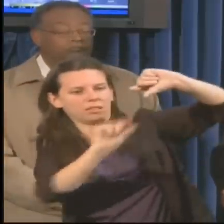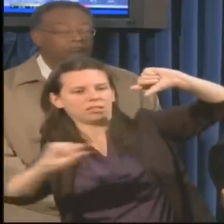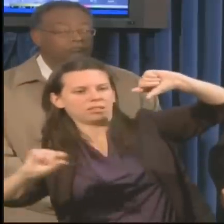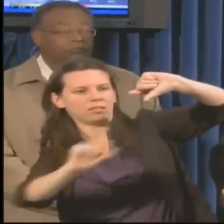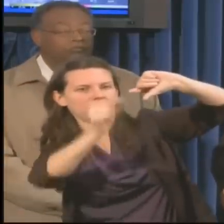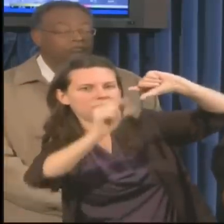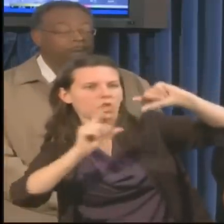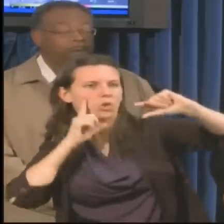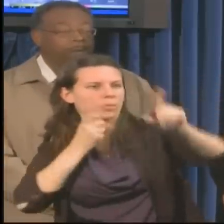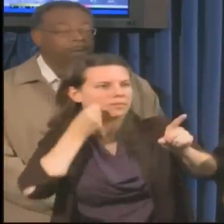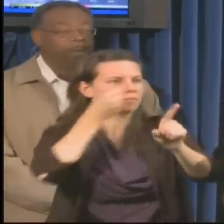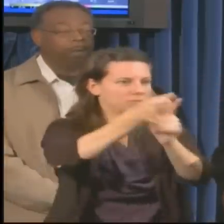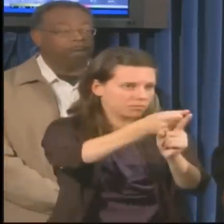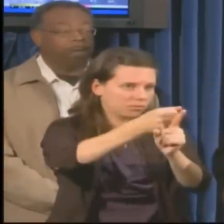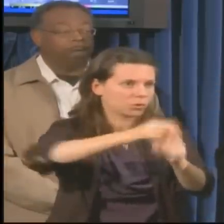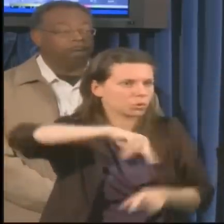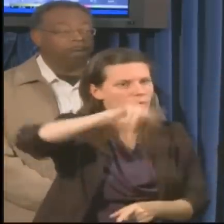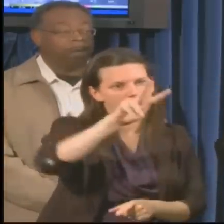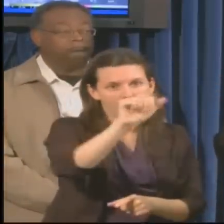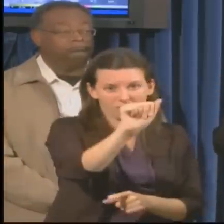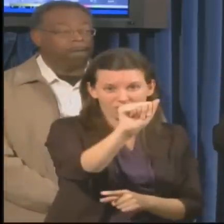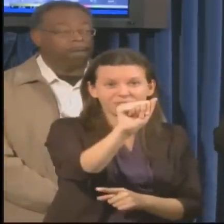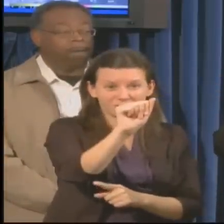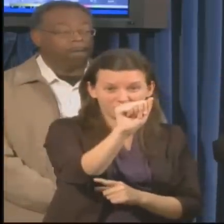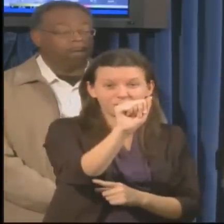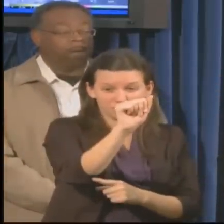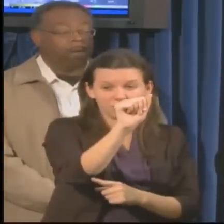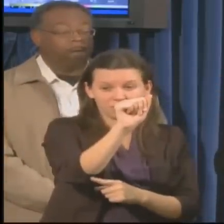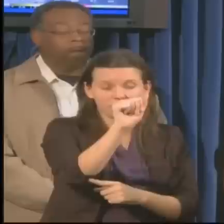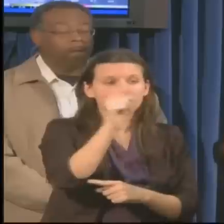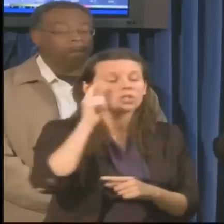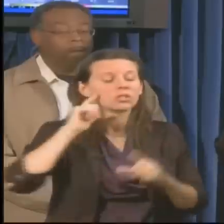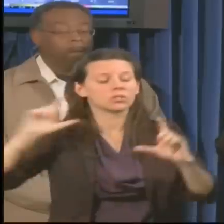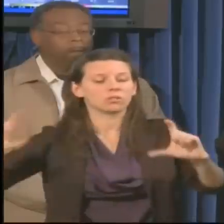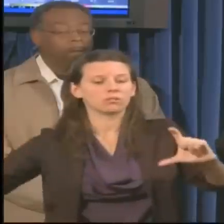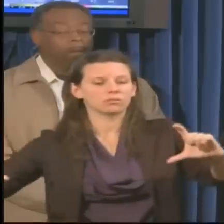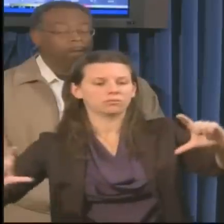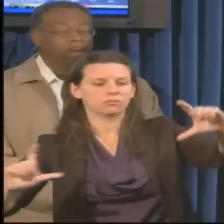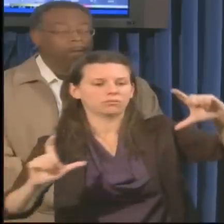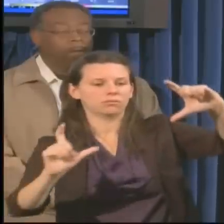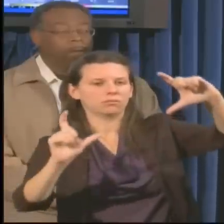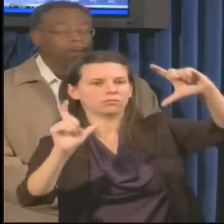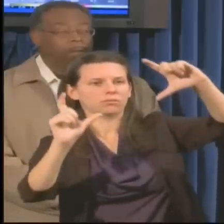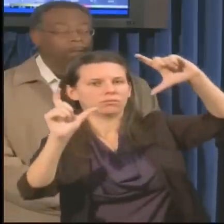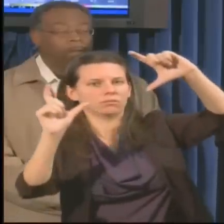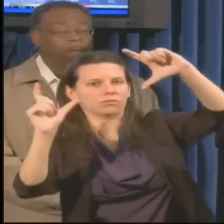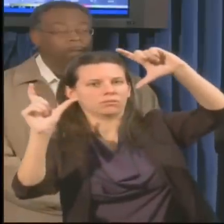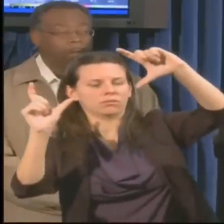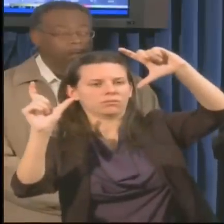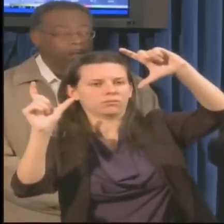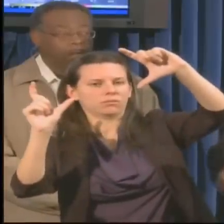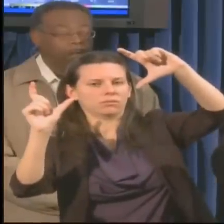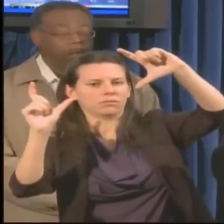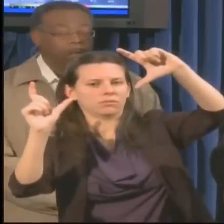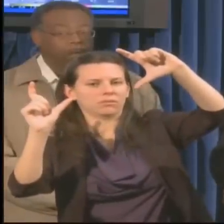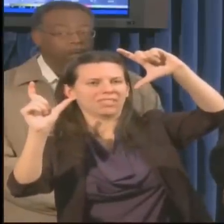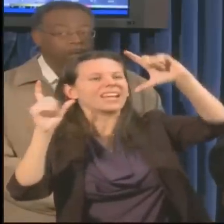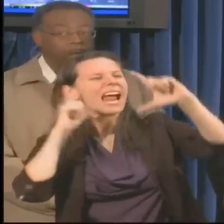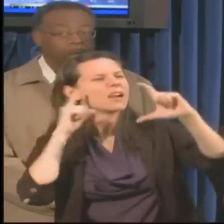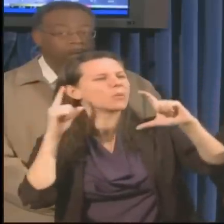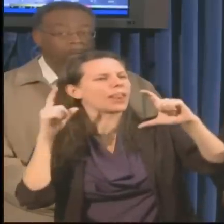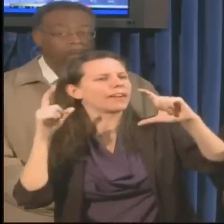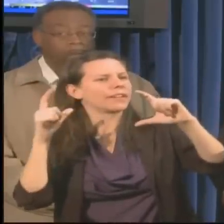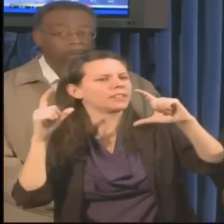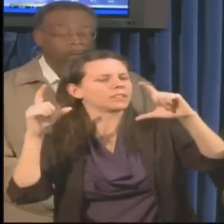significant additional impacts as the storm lifts northward and then kind of stalls